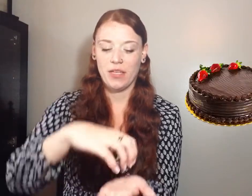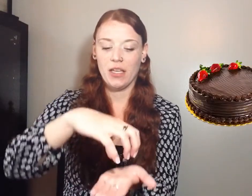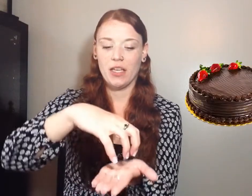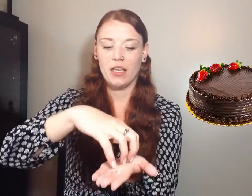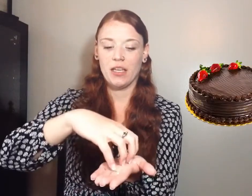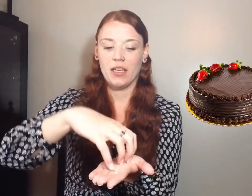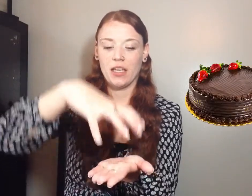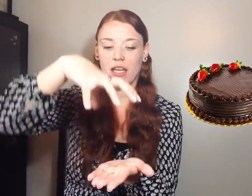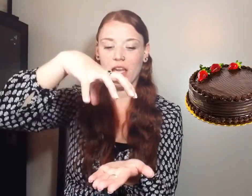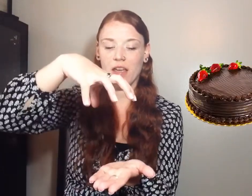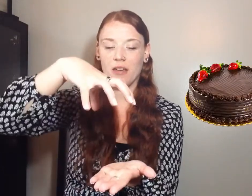Cake.